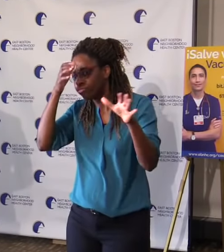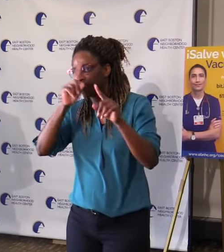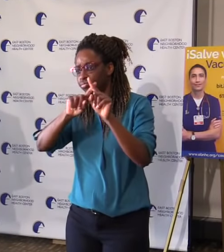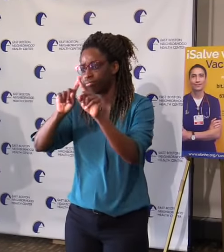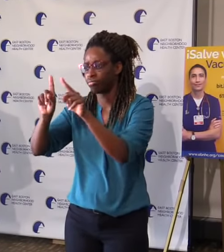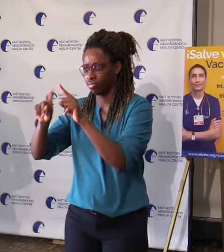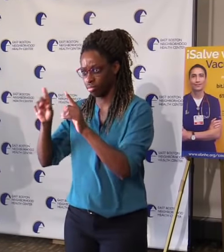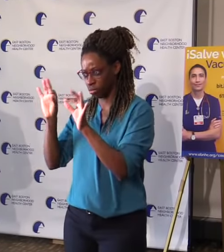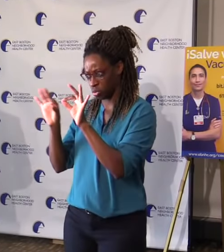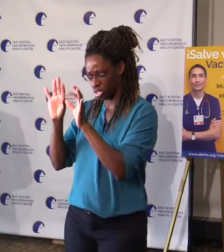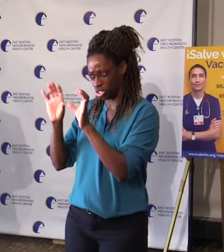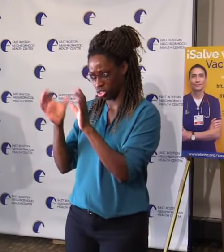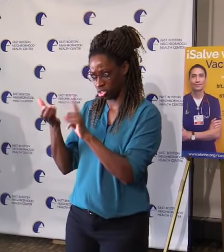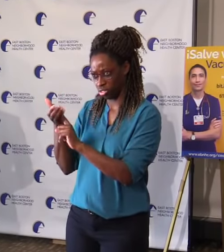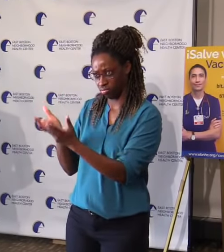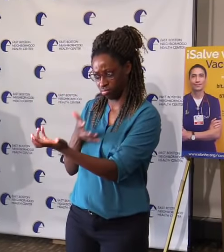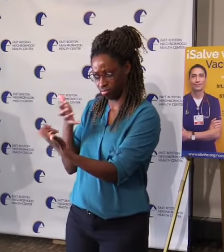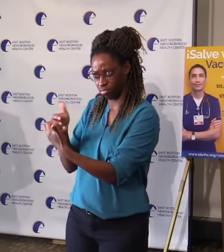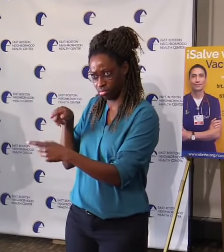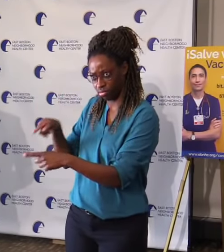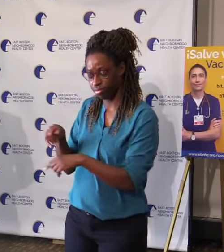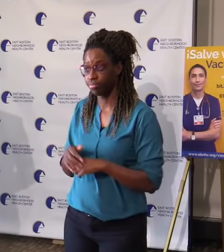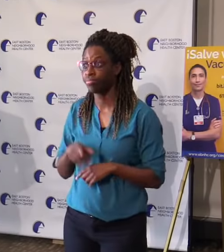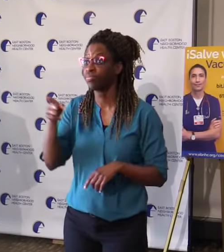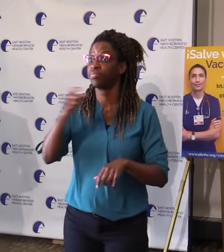the community, for the community.